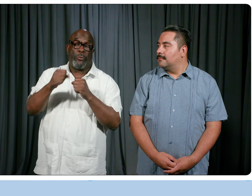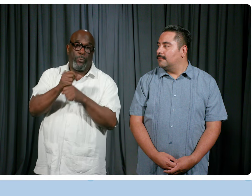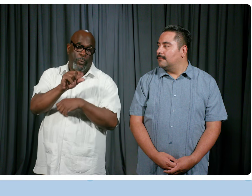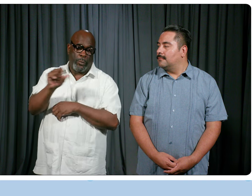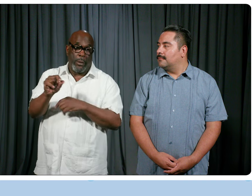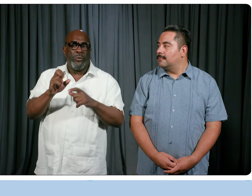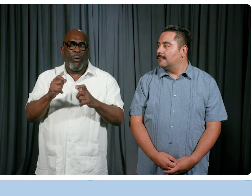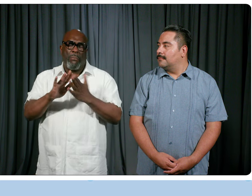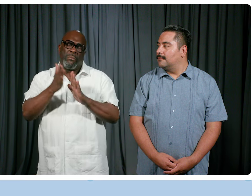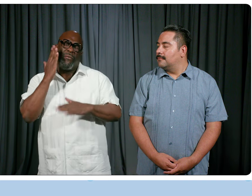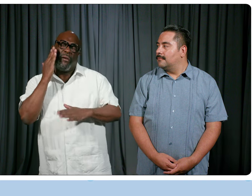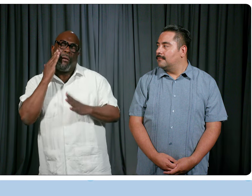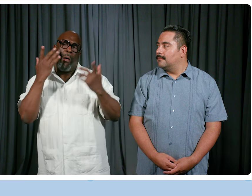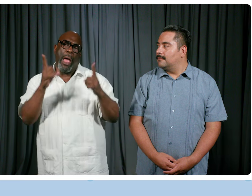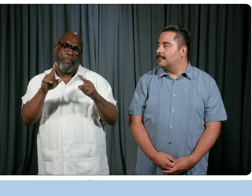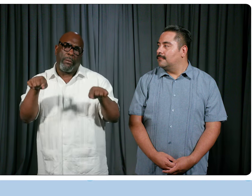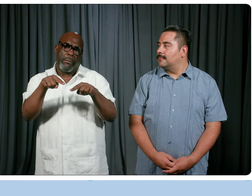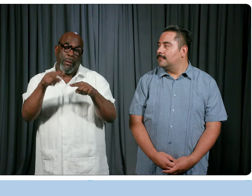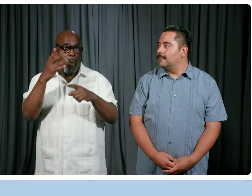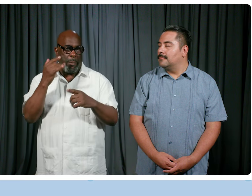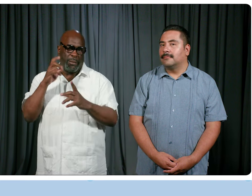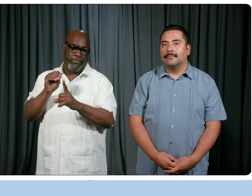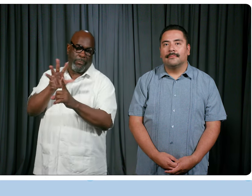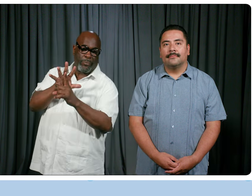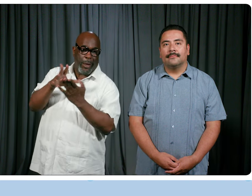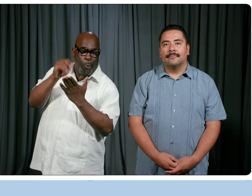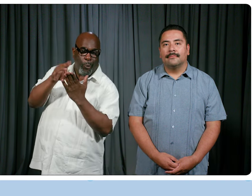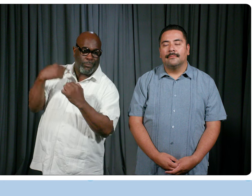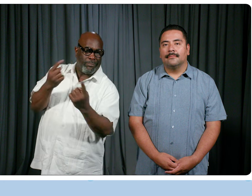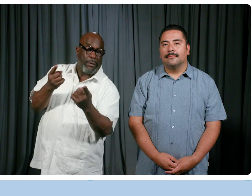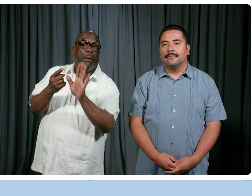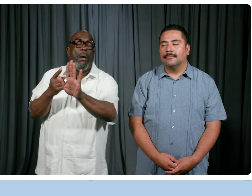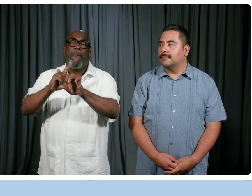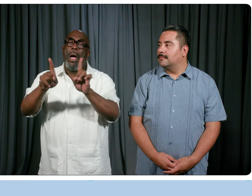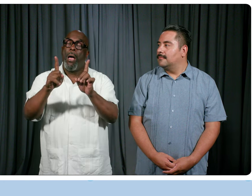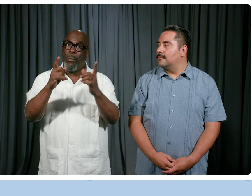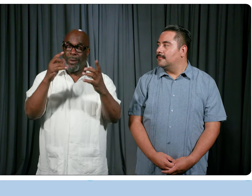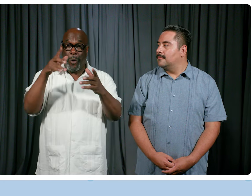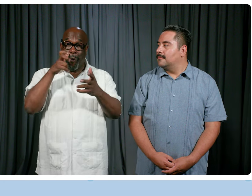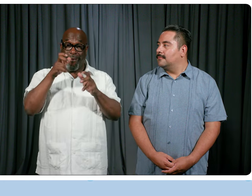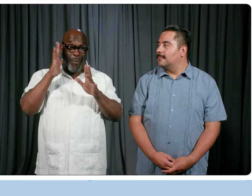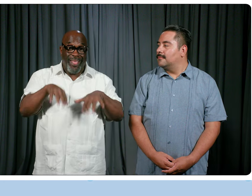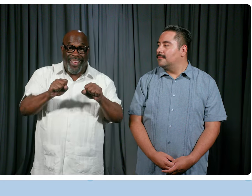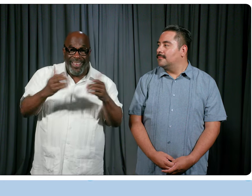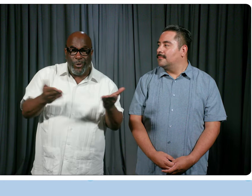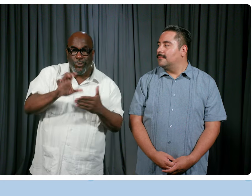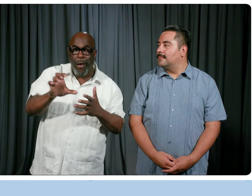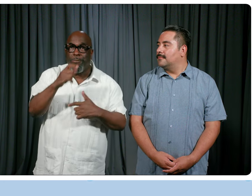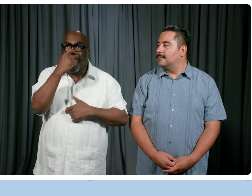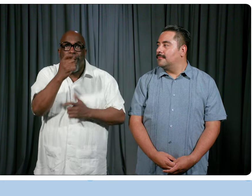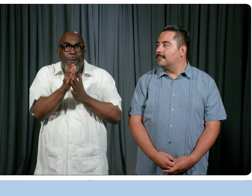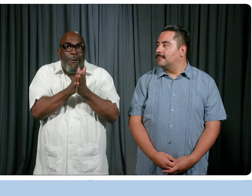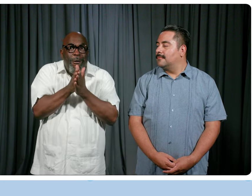with what kind of happens with a convention just from that exposure. And so when we found that it was going to be coming here to Chicago, you know, it was kind of